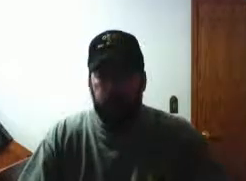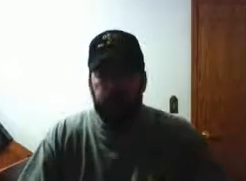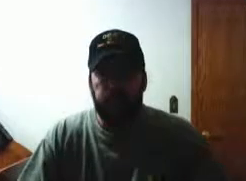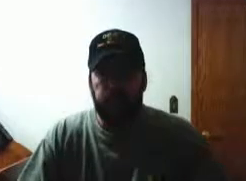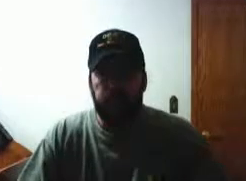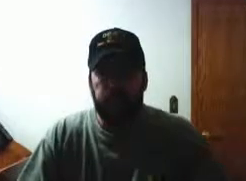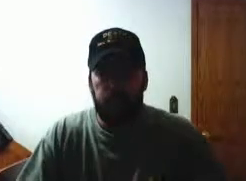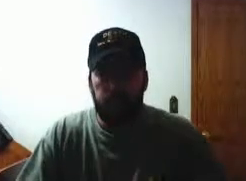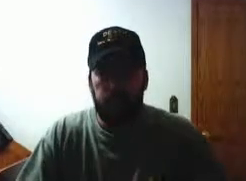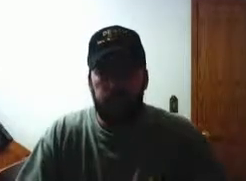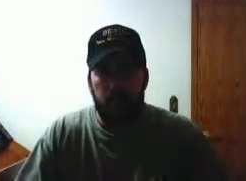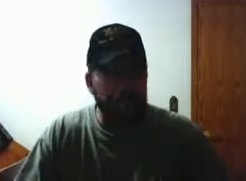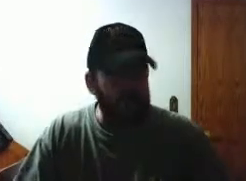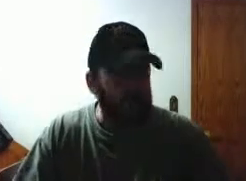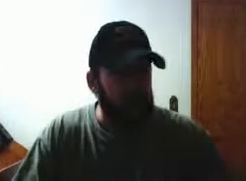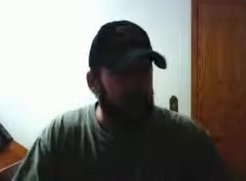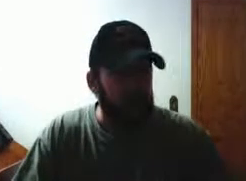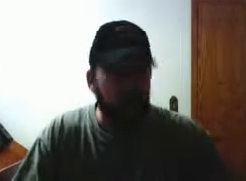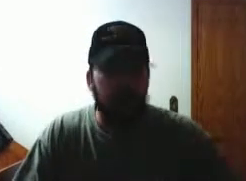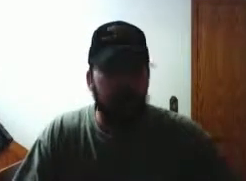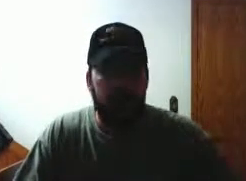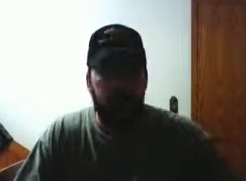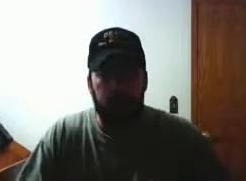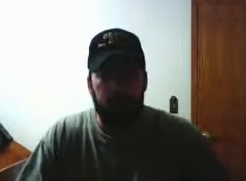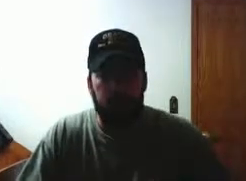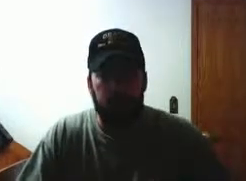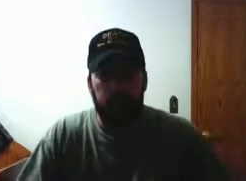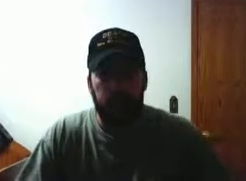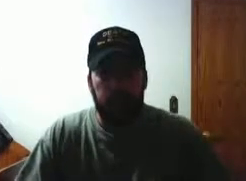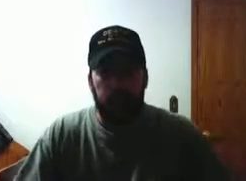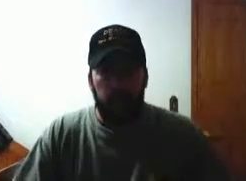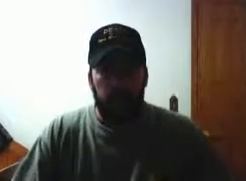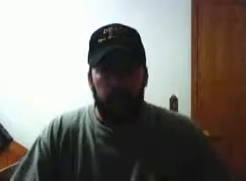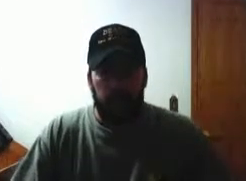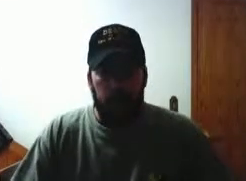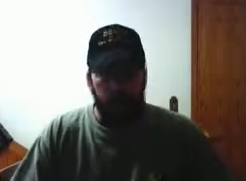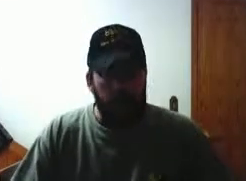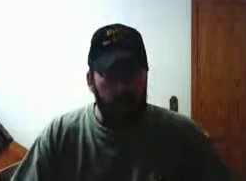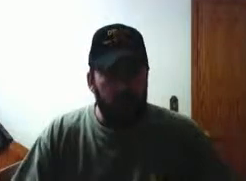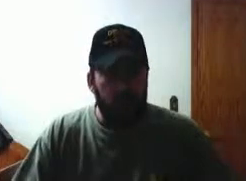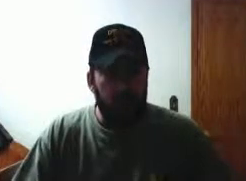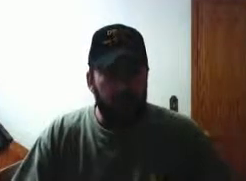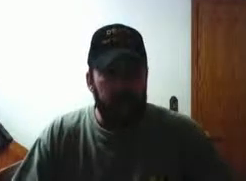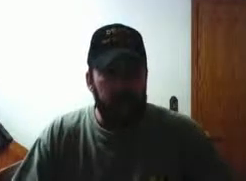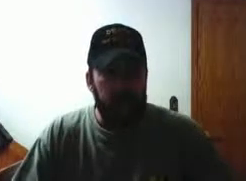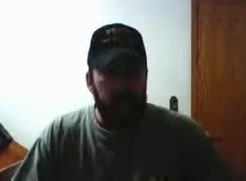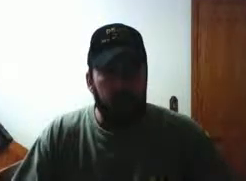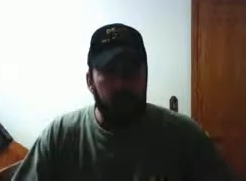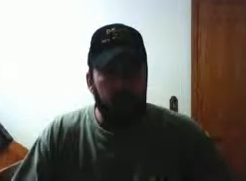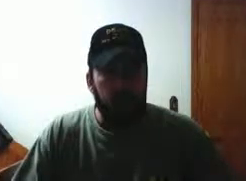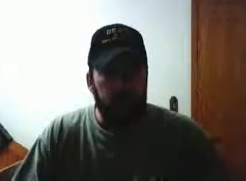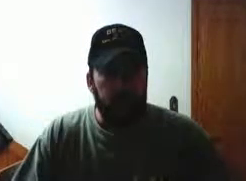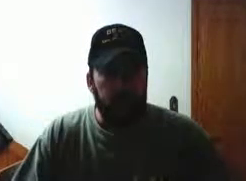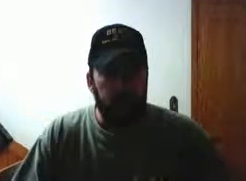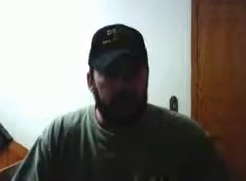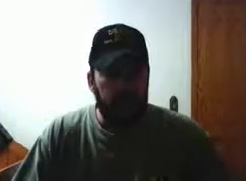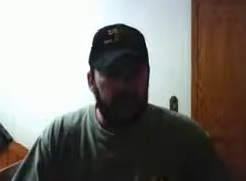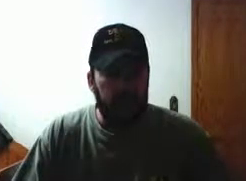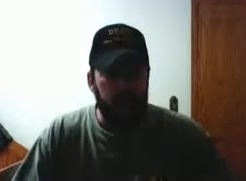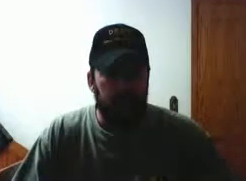those out there in youtube land that uh listen and watch these videos and martins and cv-11-22 and